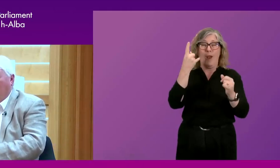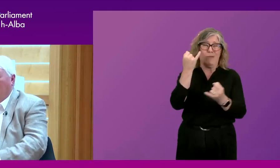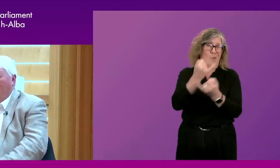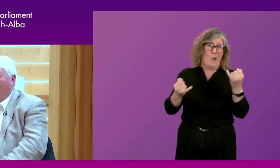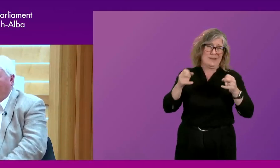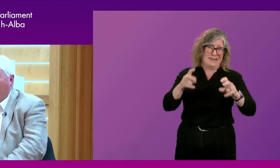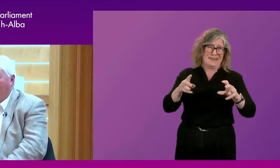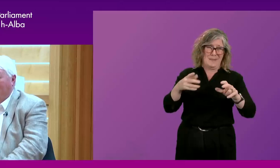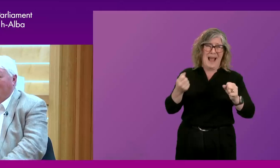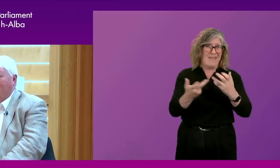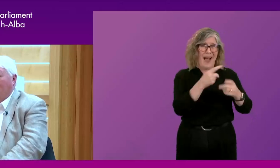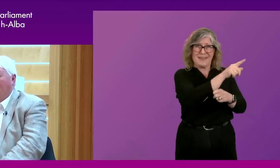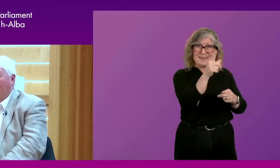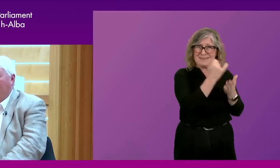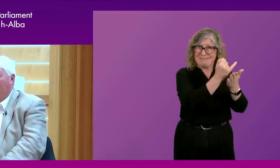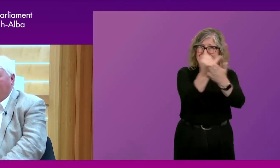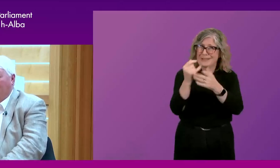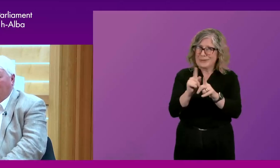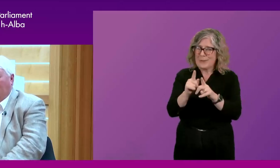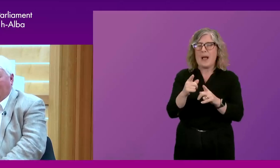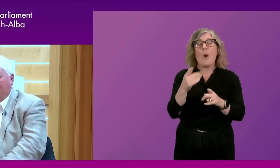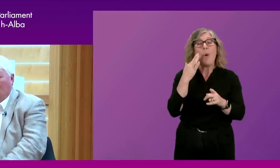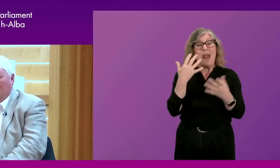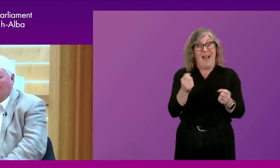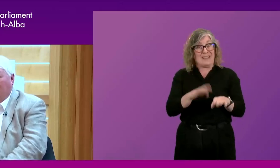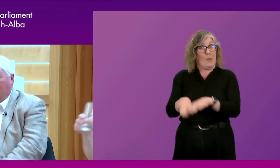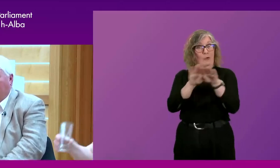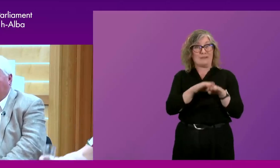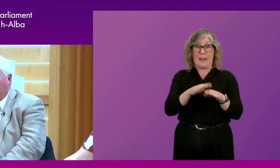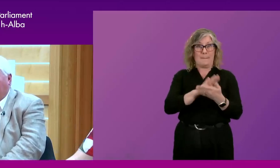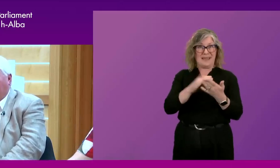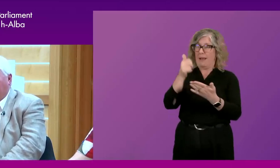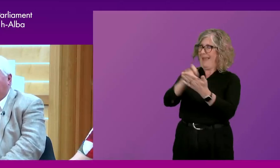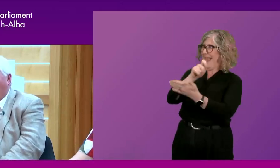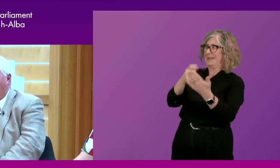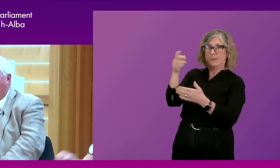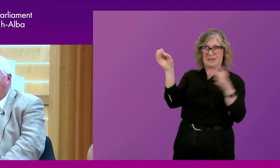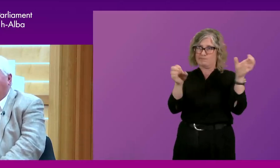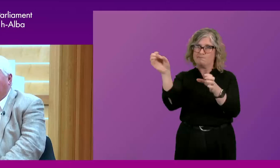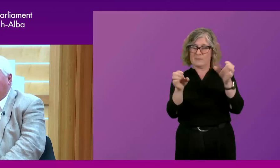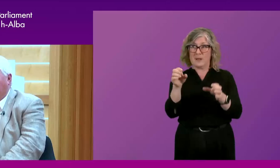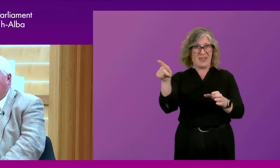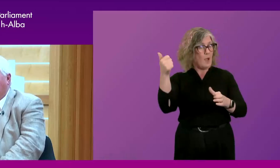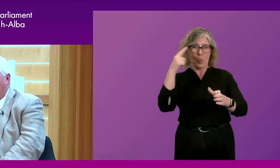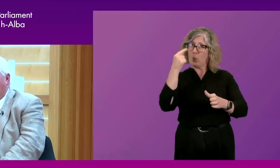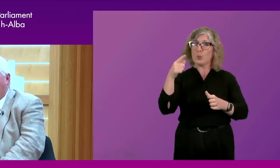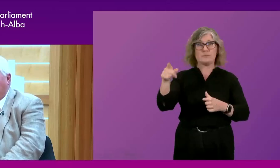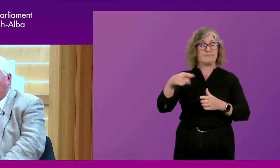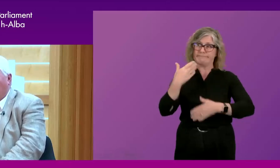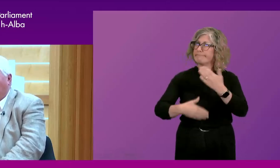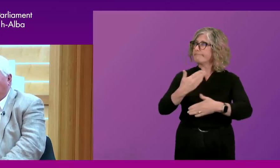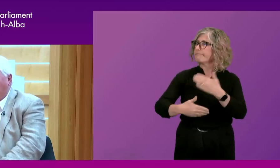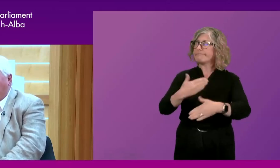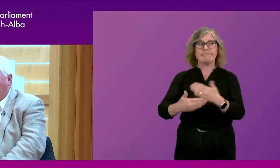And when you have a democratic system, you have some people elected who could comfortably and easily hold down a career in, in